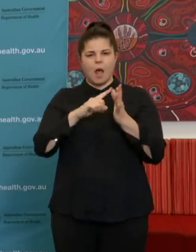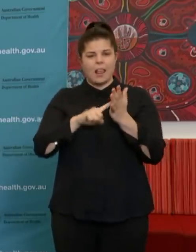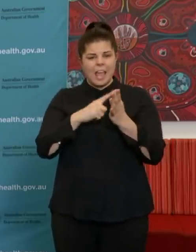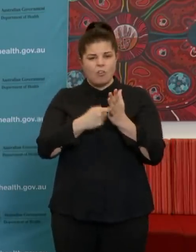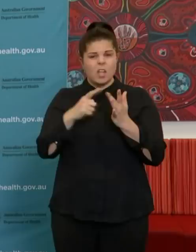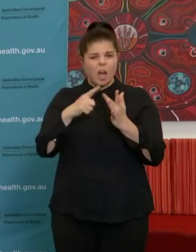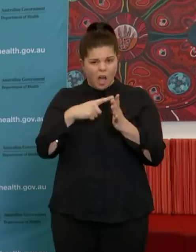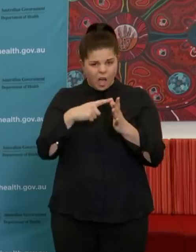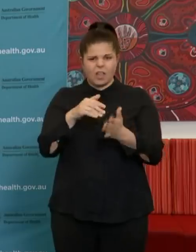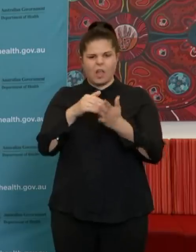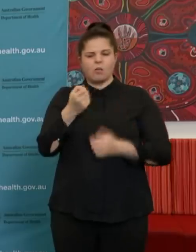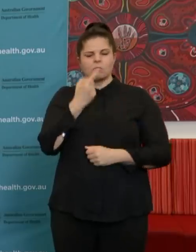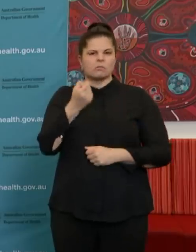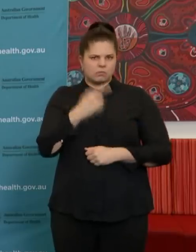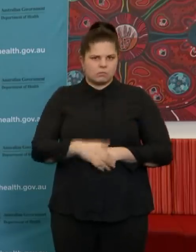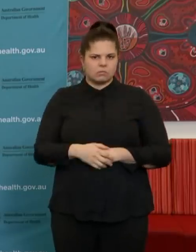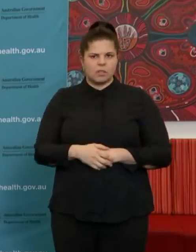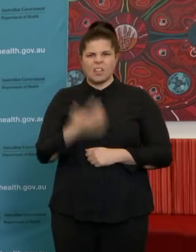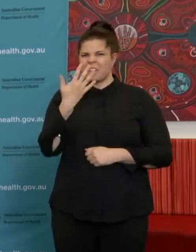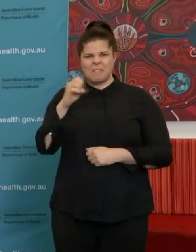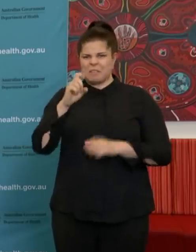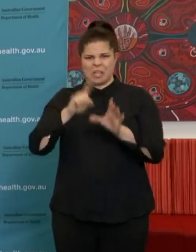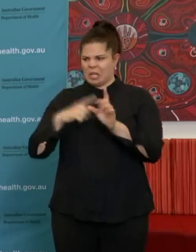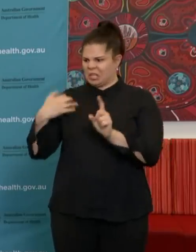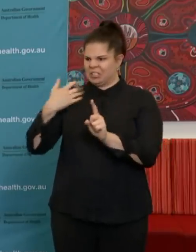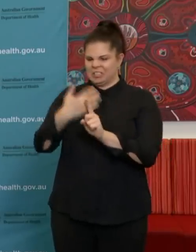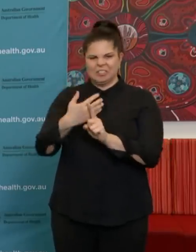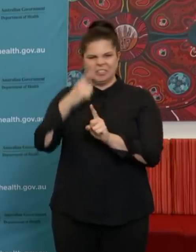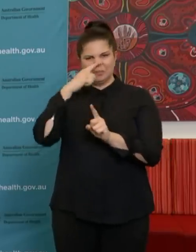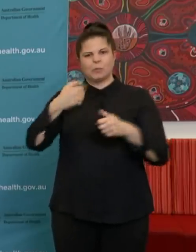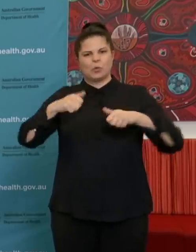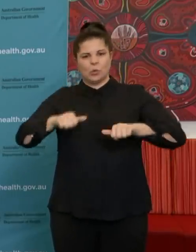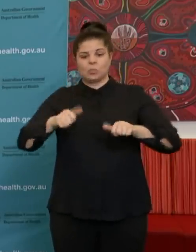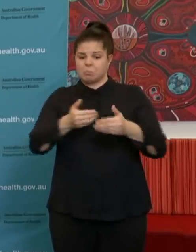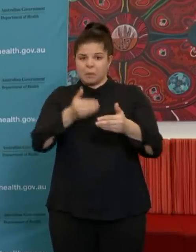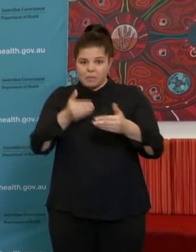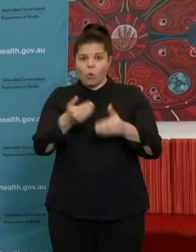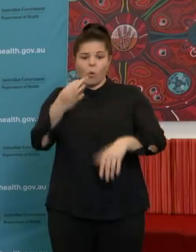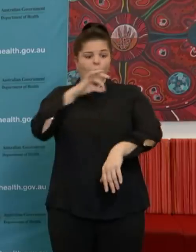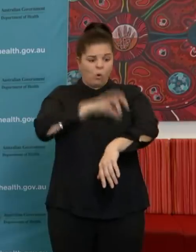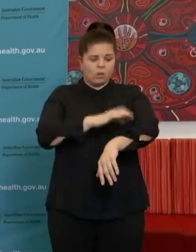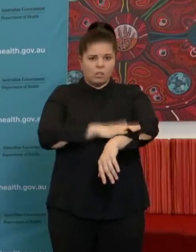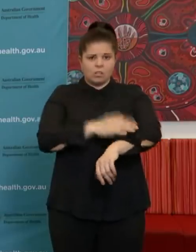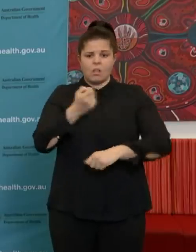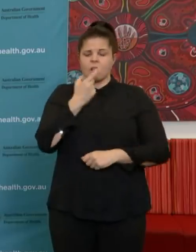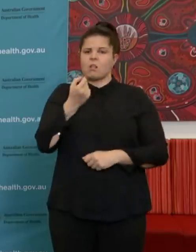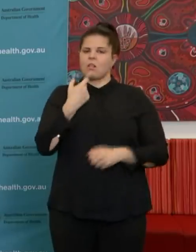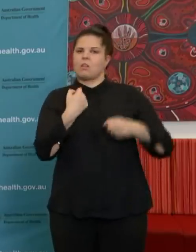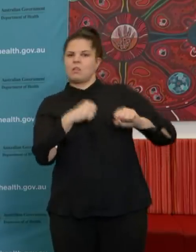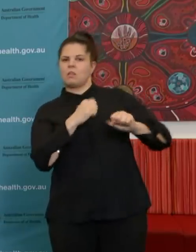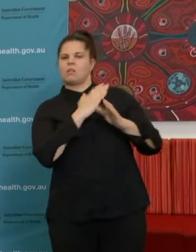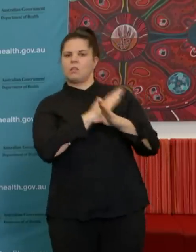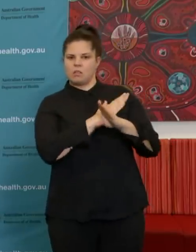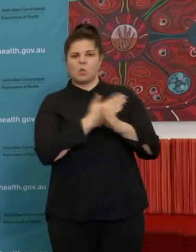It's used as a way of preventing malaria and indeed treating malaria. Over the last few years,